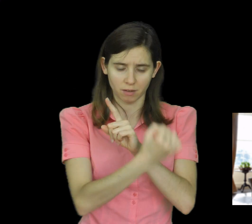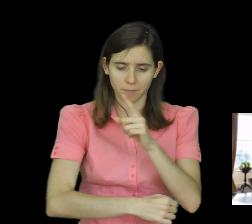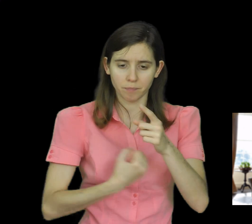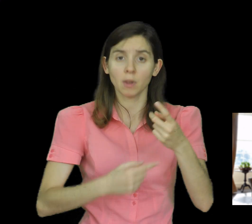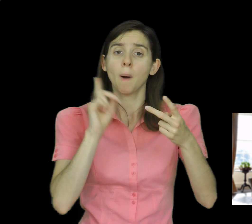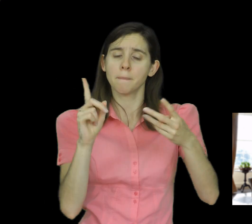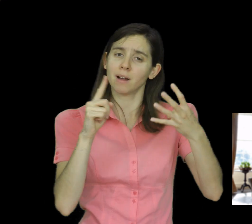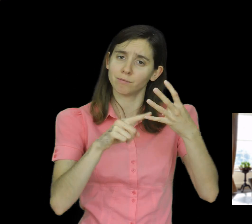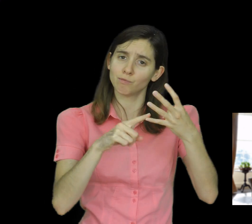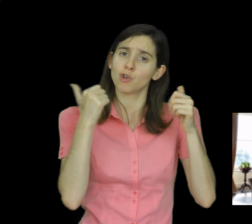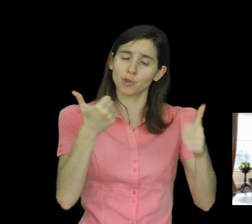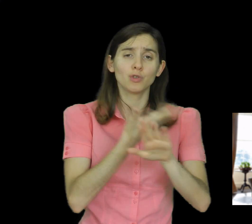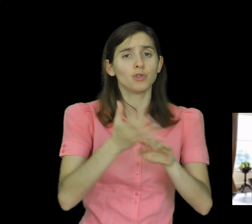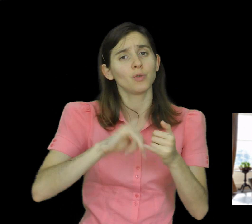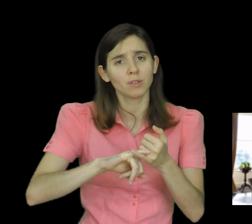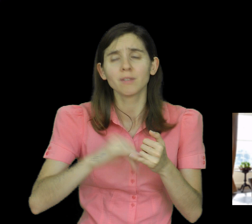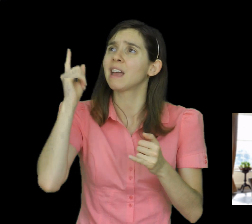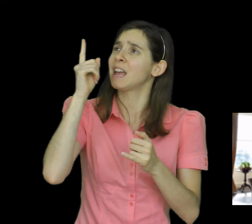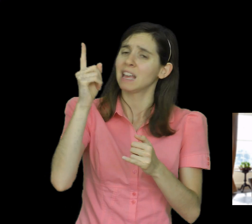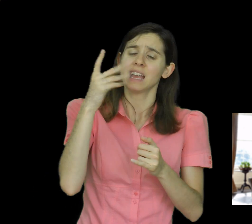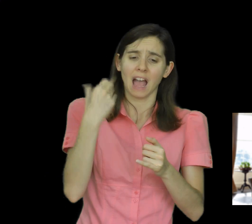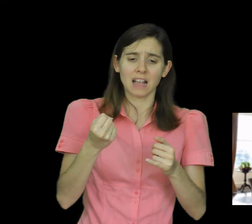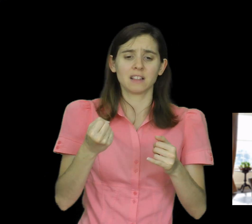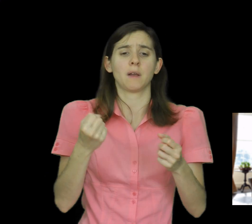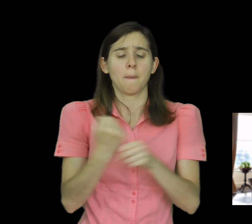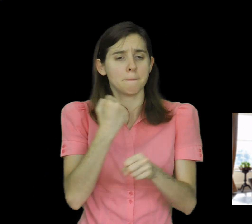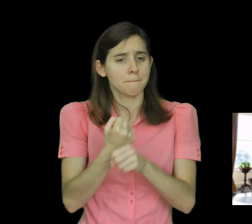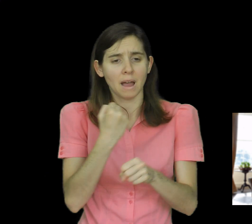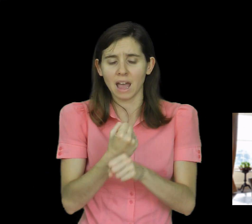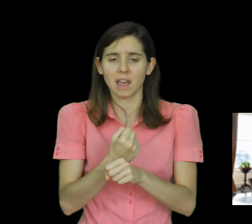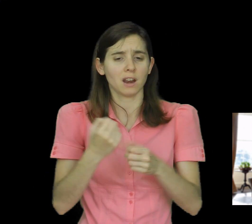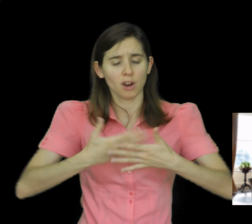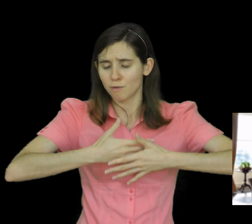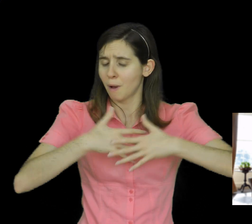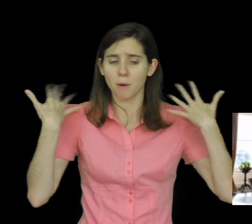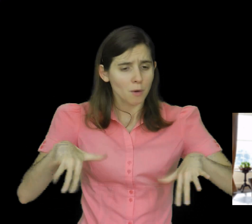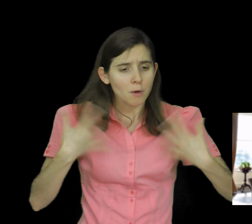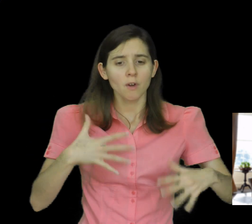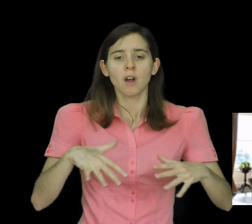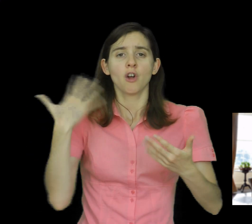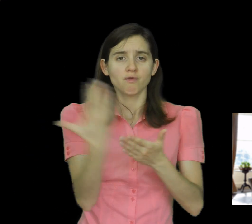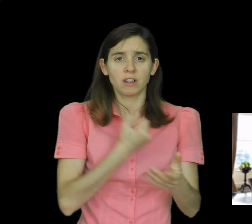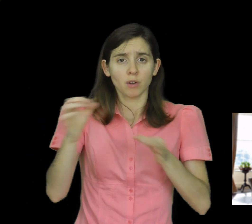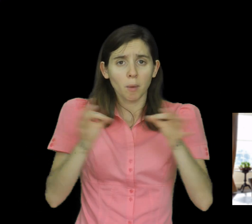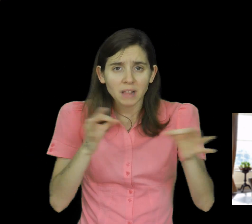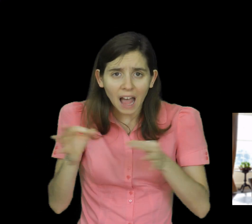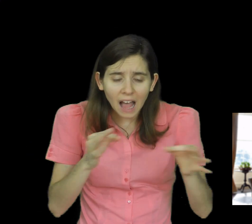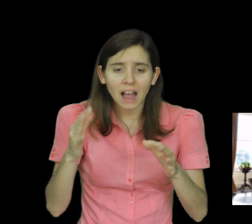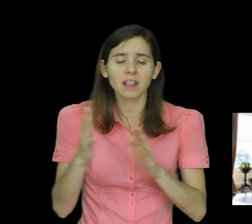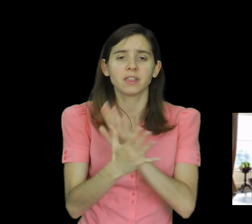But here is good news. God has developed an incredible rescue plan by which any and all human beings